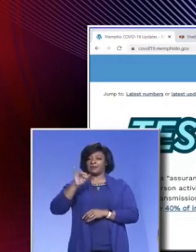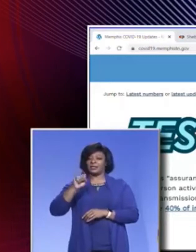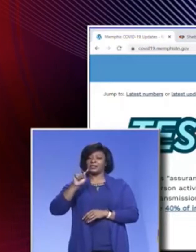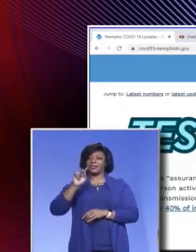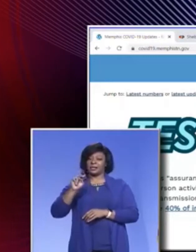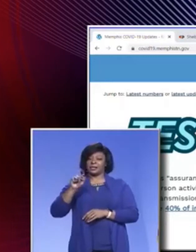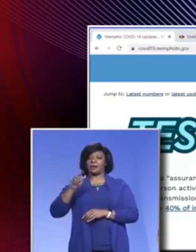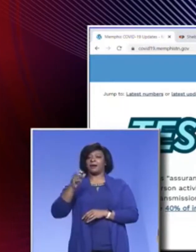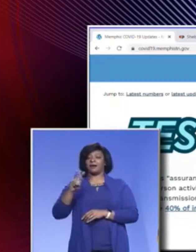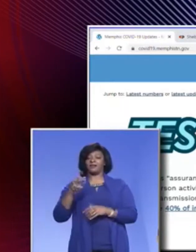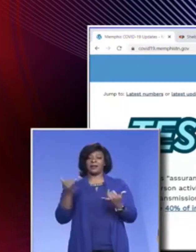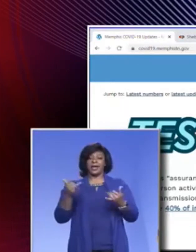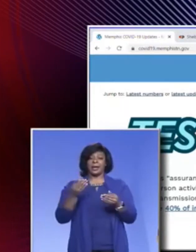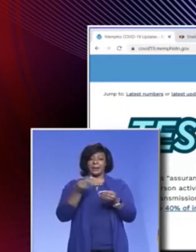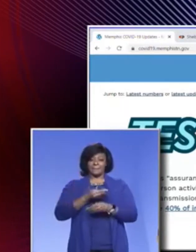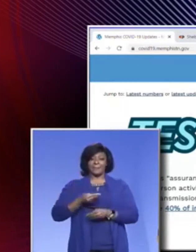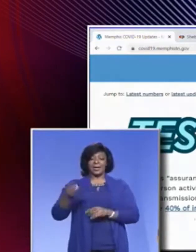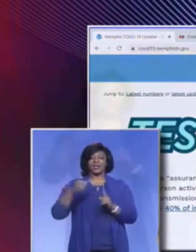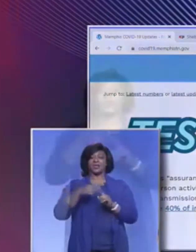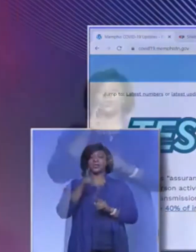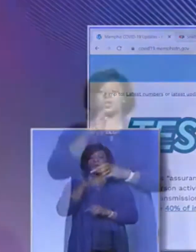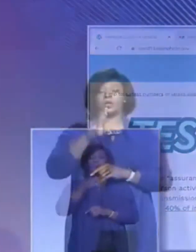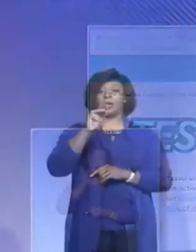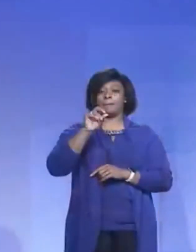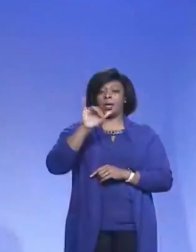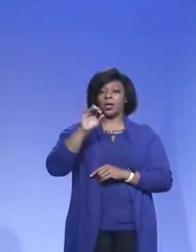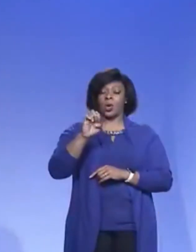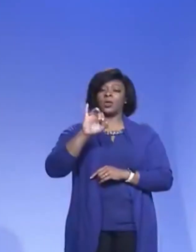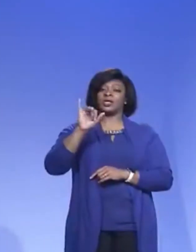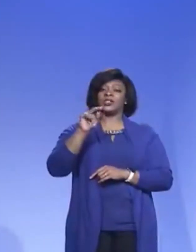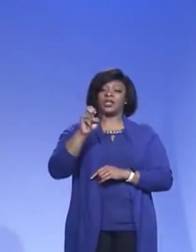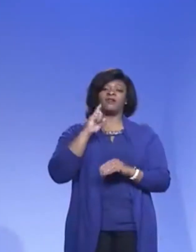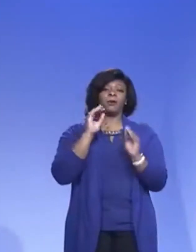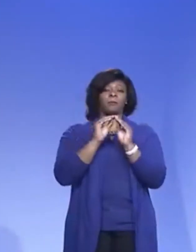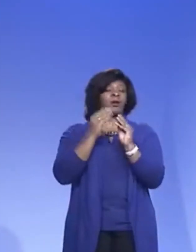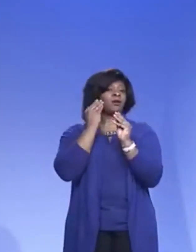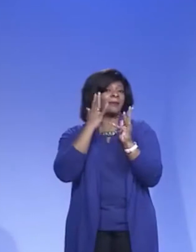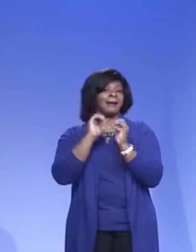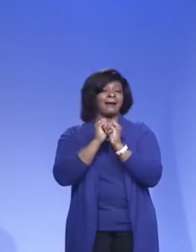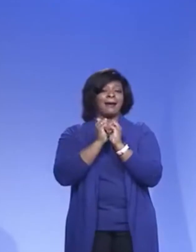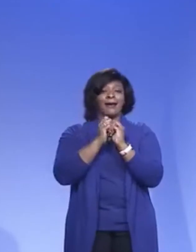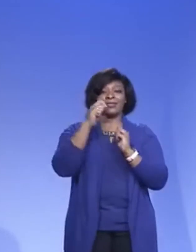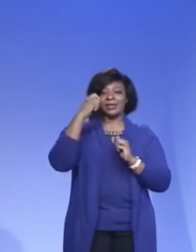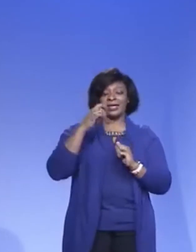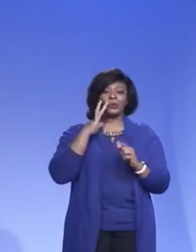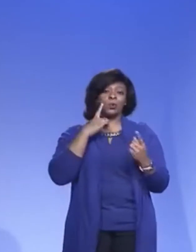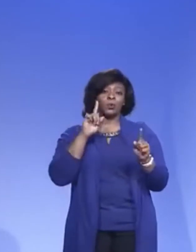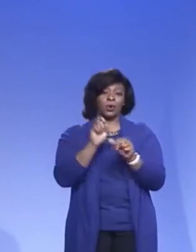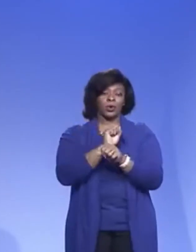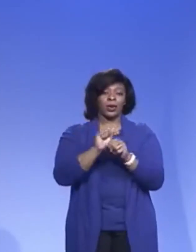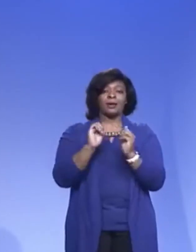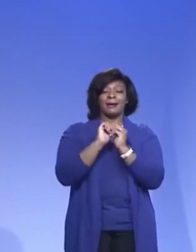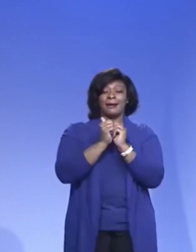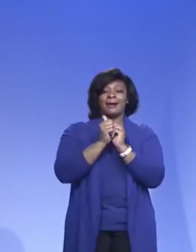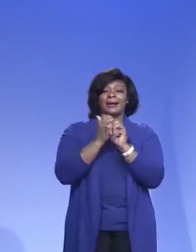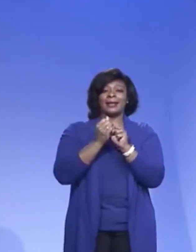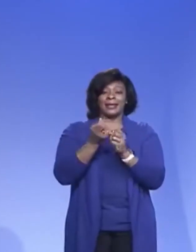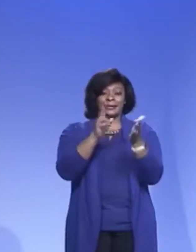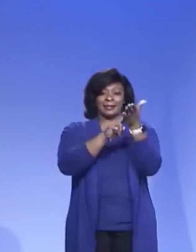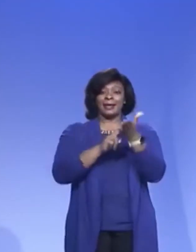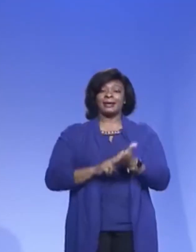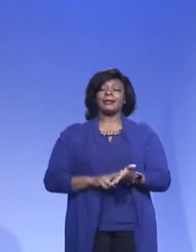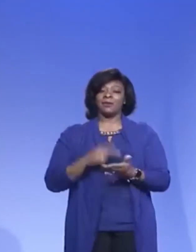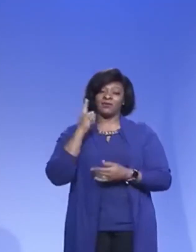I'll now pass it over to Dr. Manoz Jain for more information on how the testing will work and how to get signed up